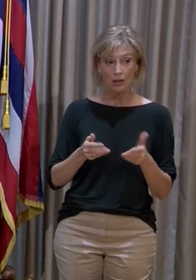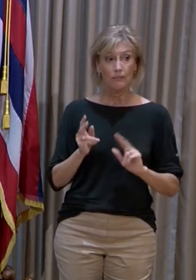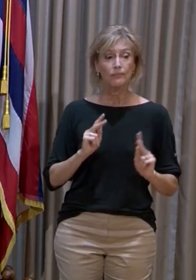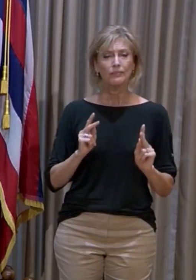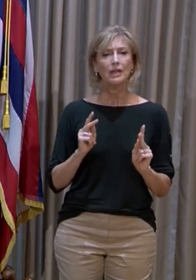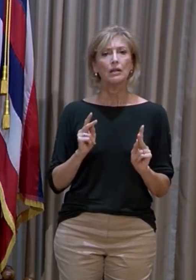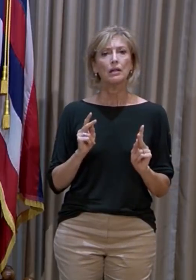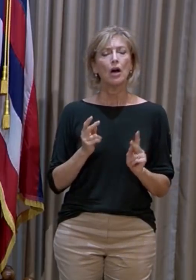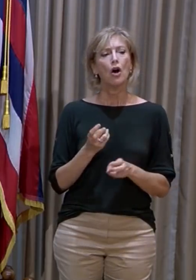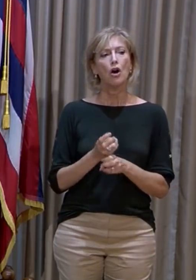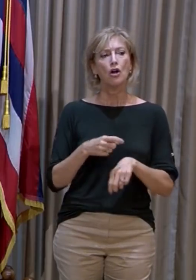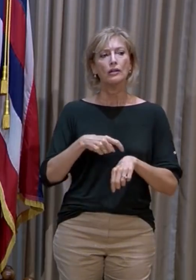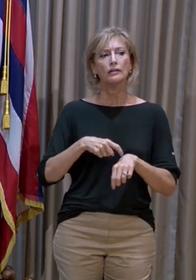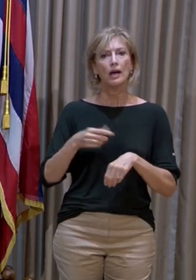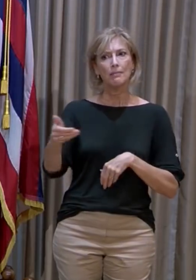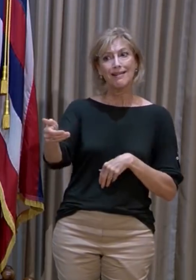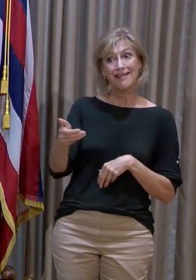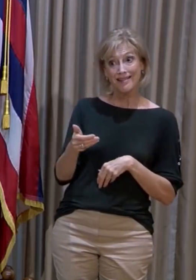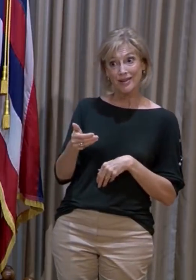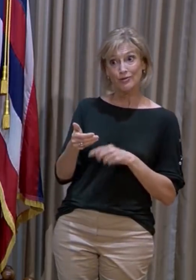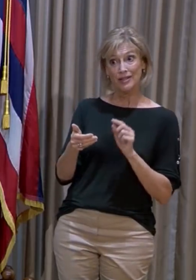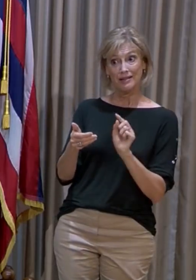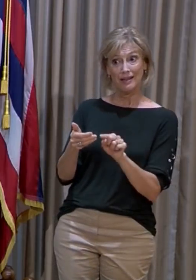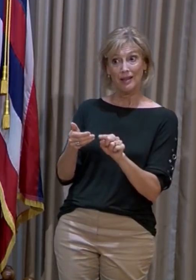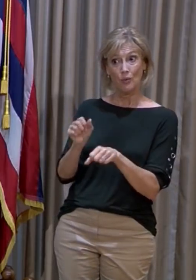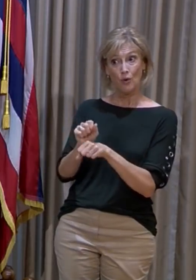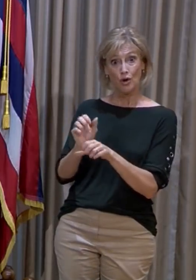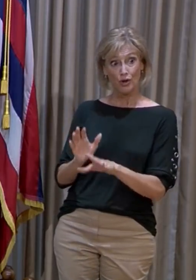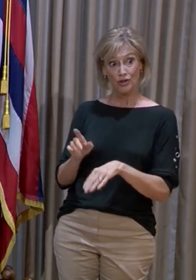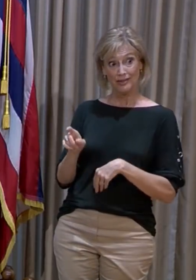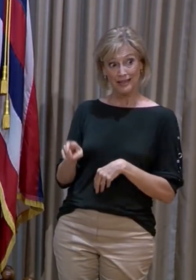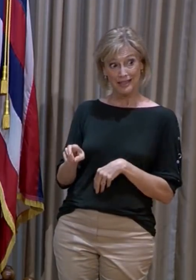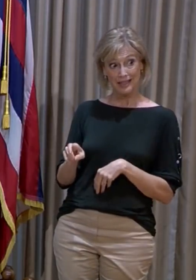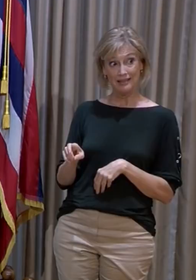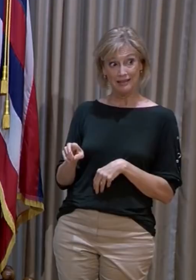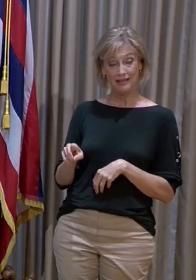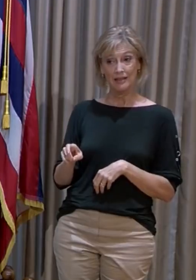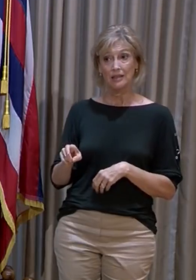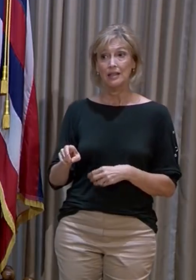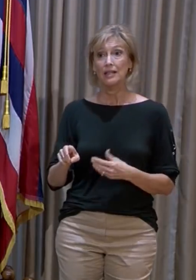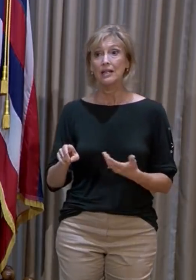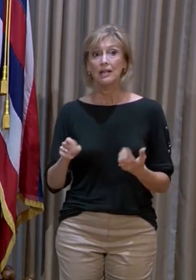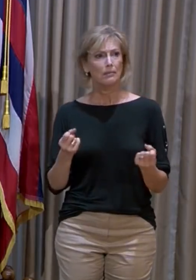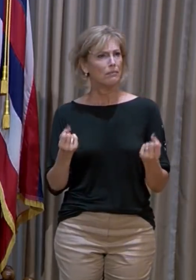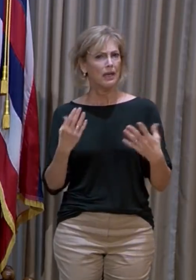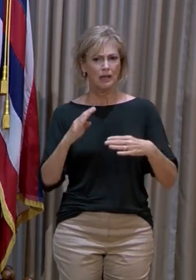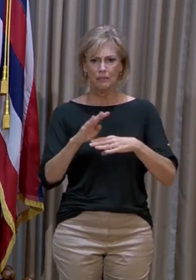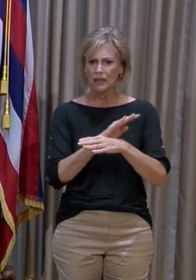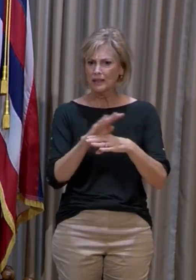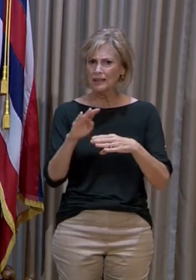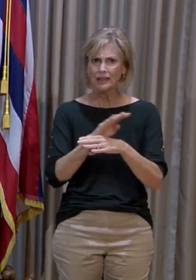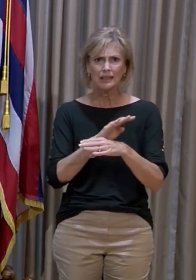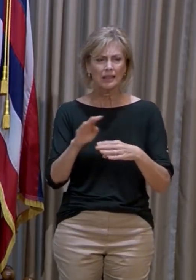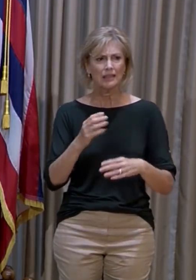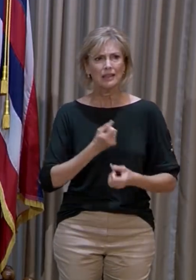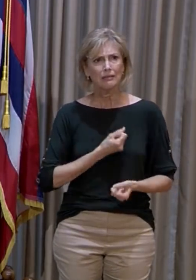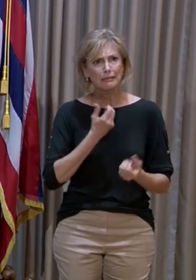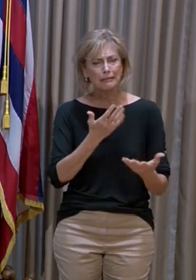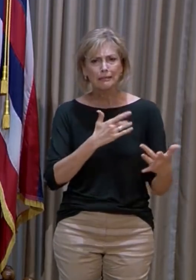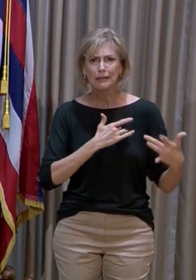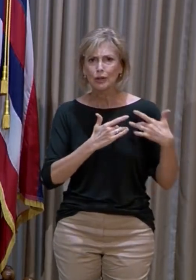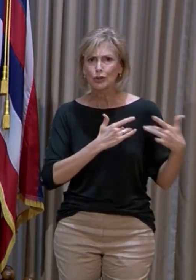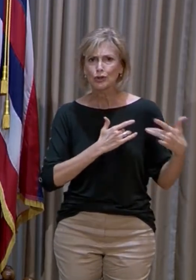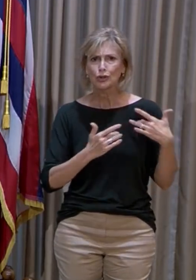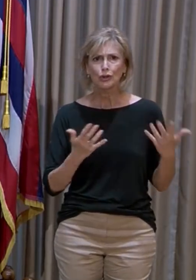trouble hiring the employees that they need. Many businesses have expressed a concern